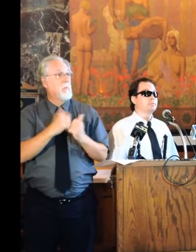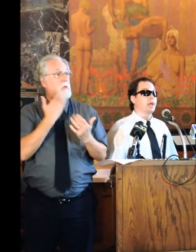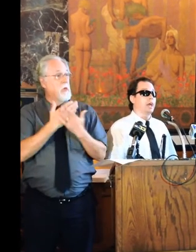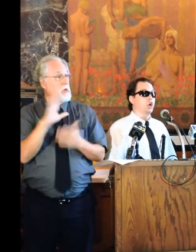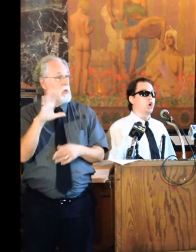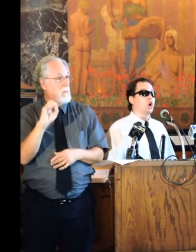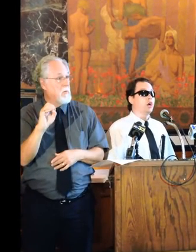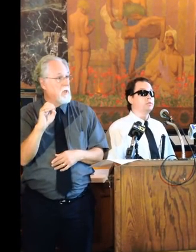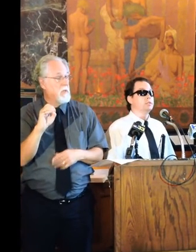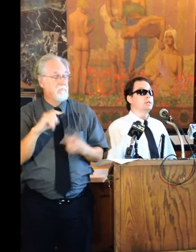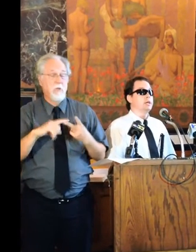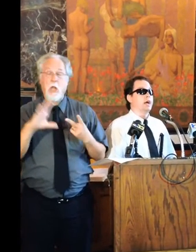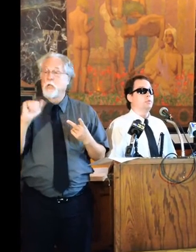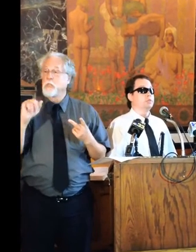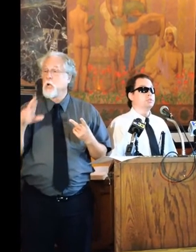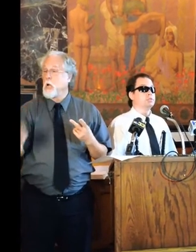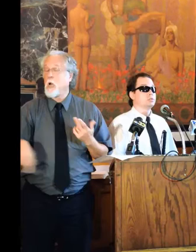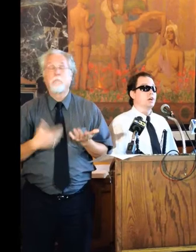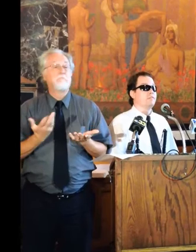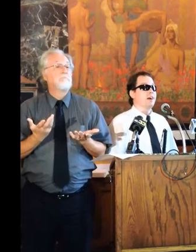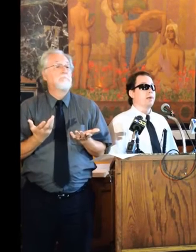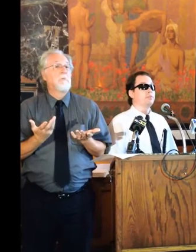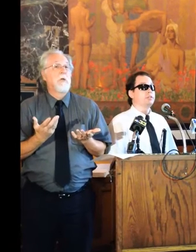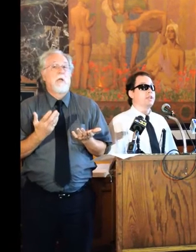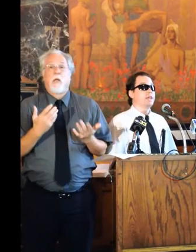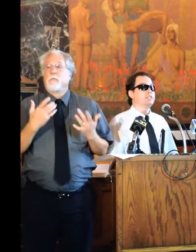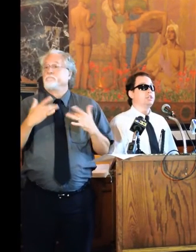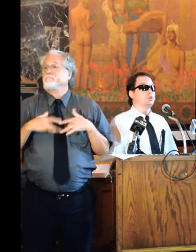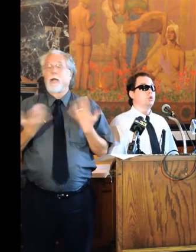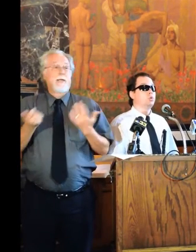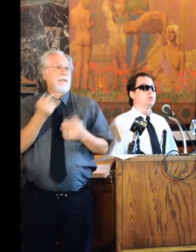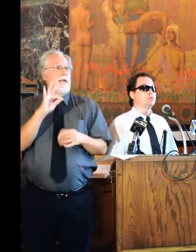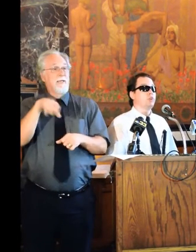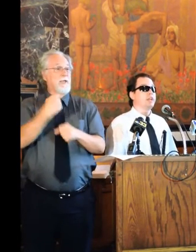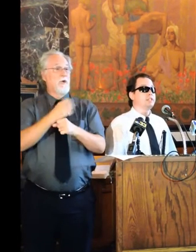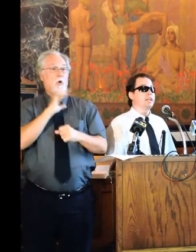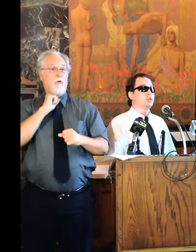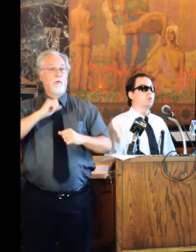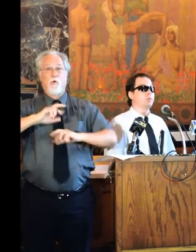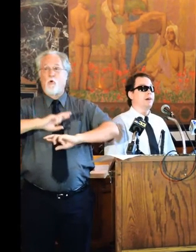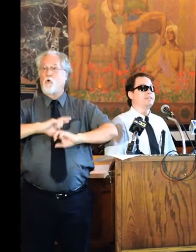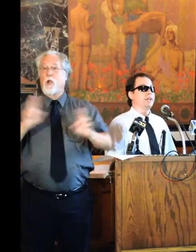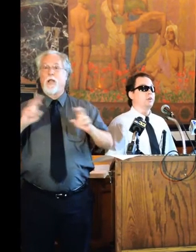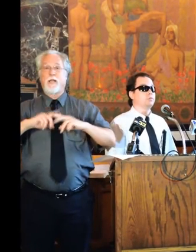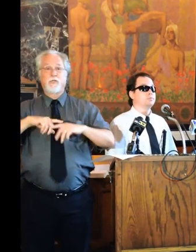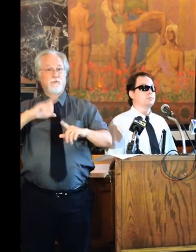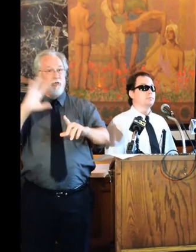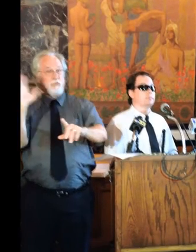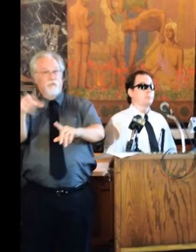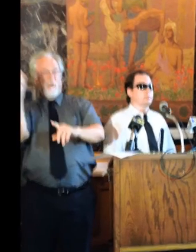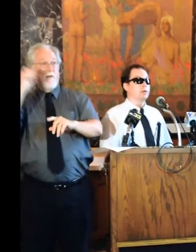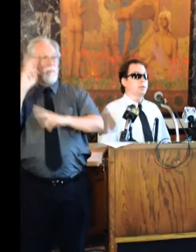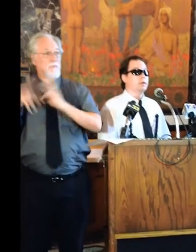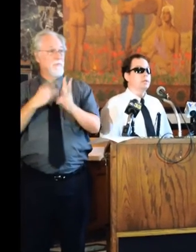company, I had a car, I was a vibrant 19-year-old ready to take the world by the tail.